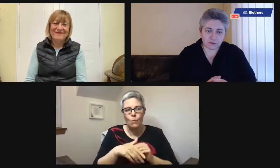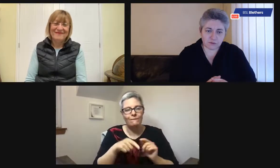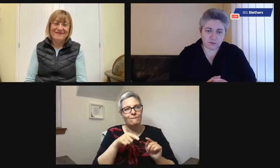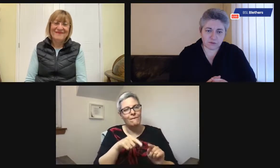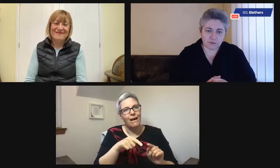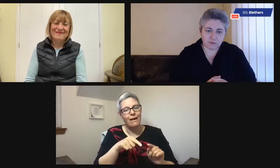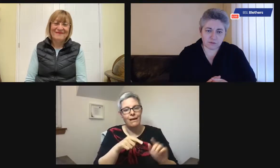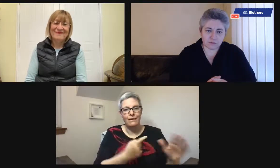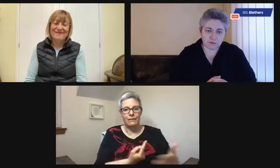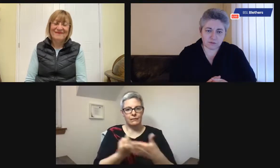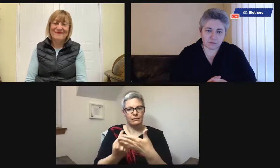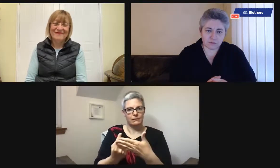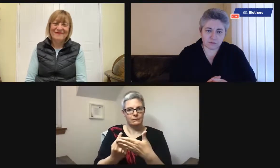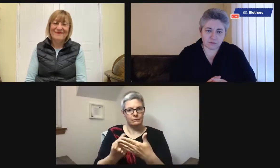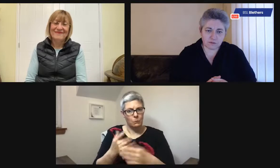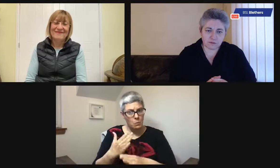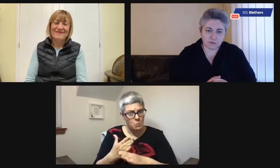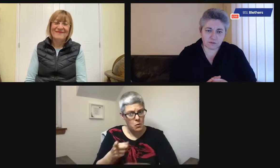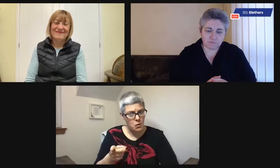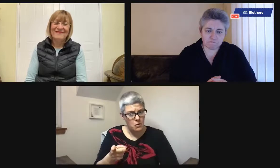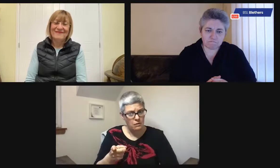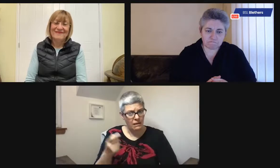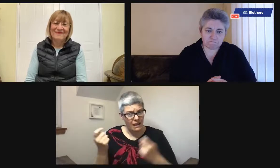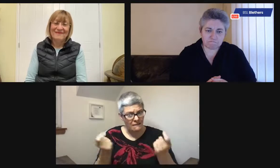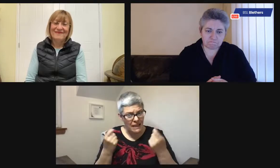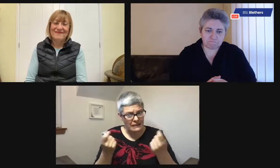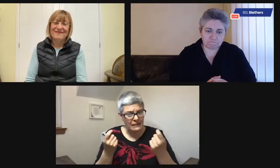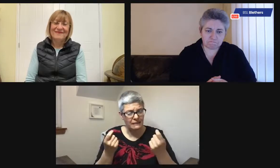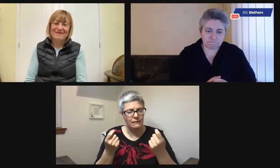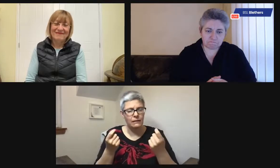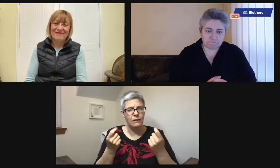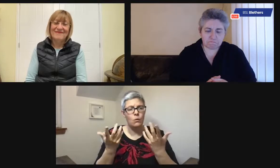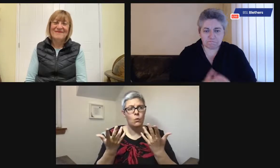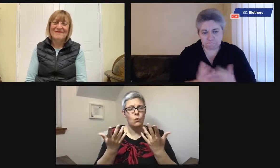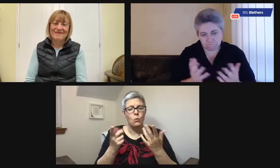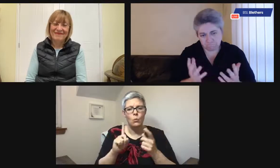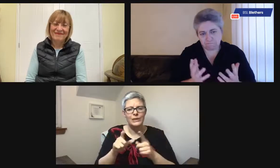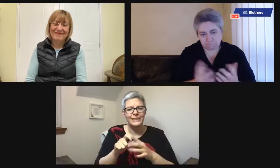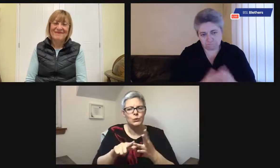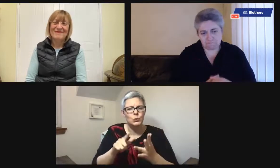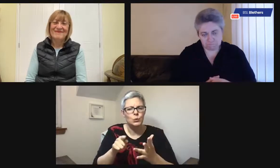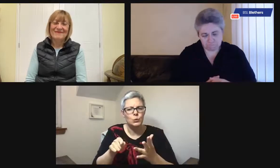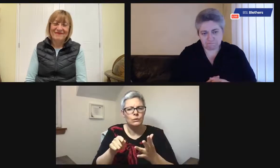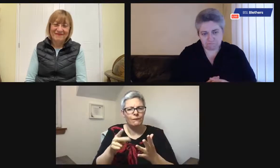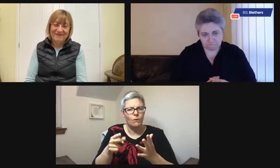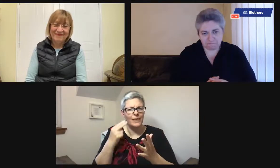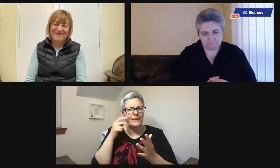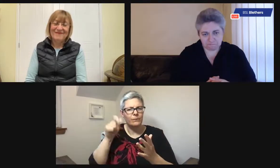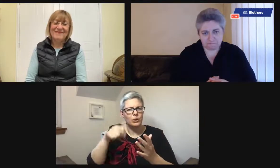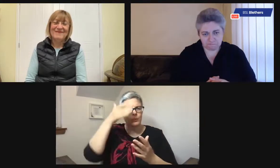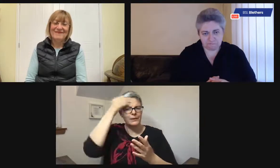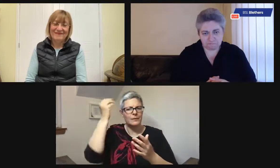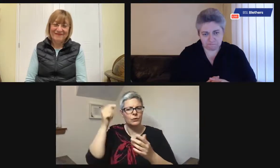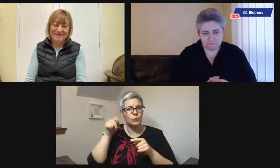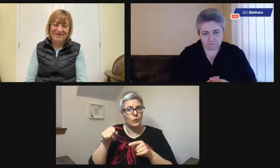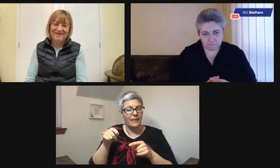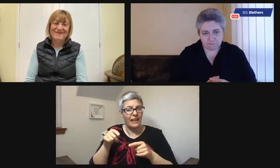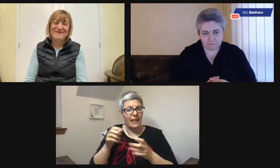linguist. So I haven't really talked to families about whether on screen interpreters are an effective